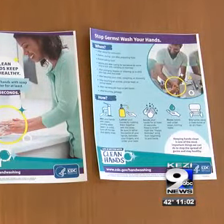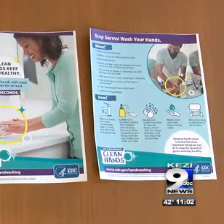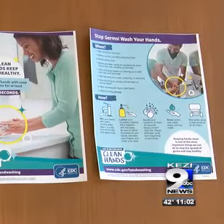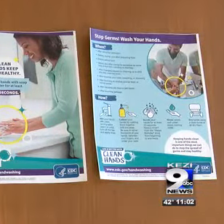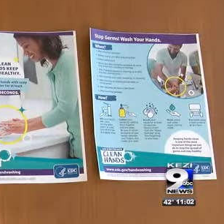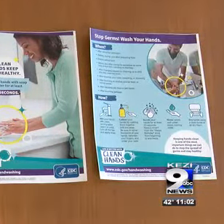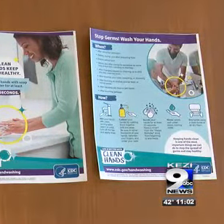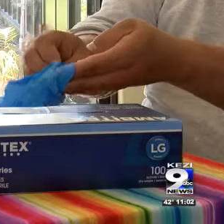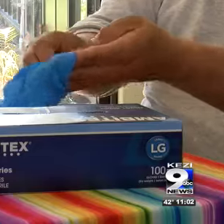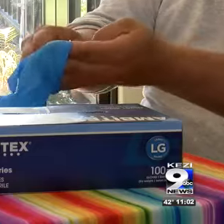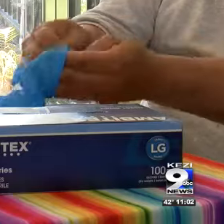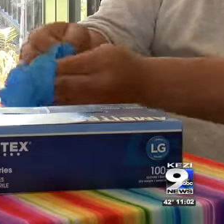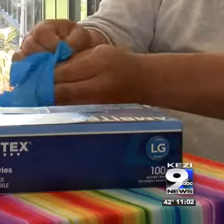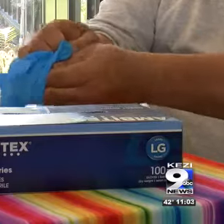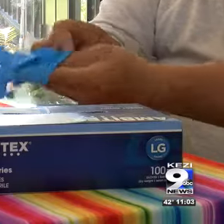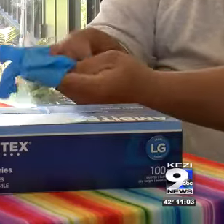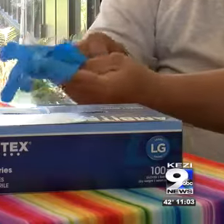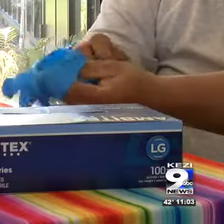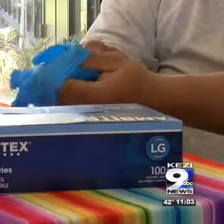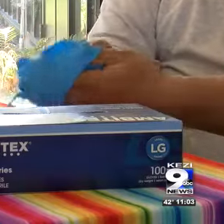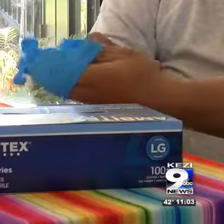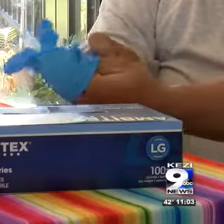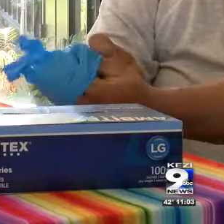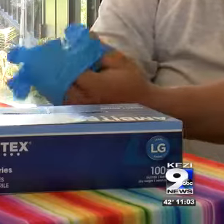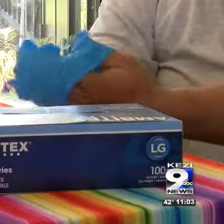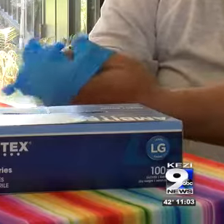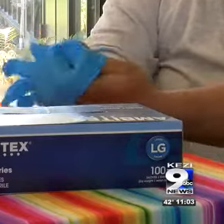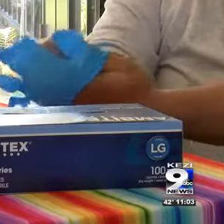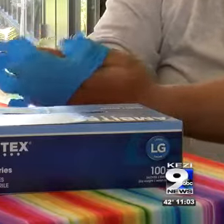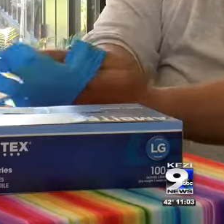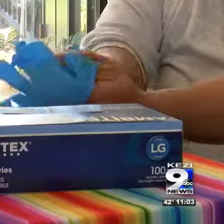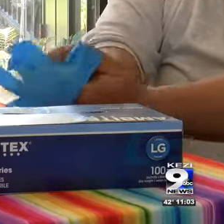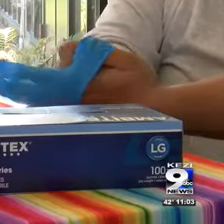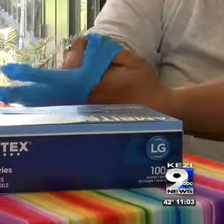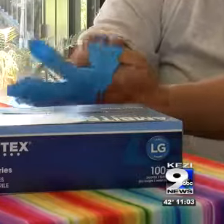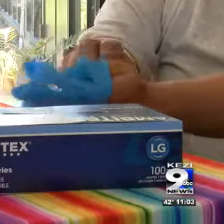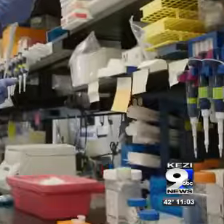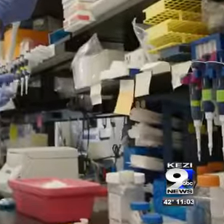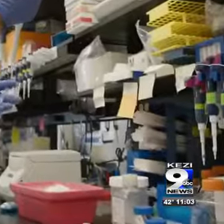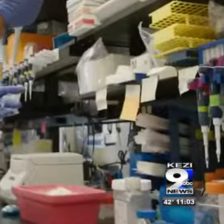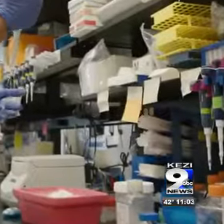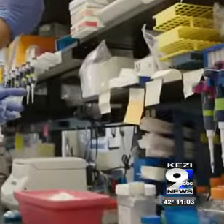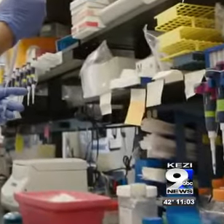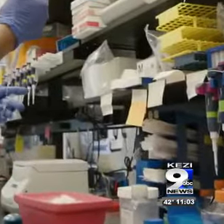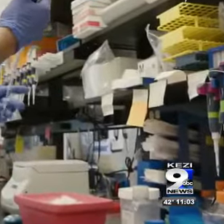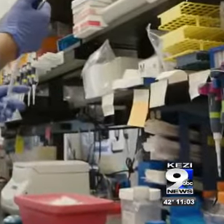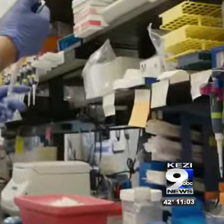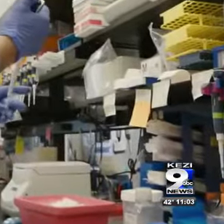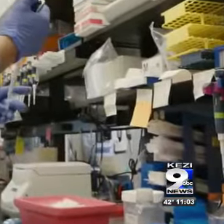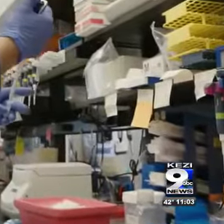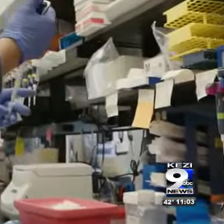are to remain open. She says the goal now is to slow transmission of the virus and free up hospital space for those who need it.